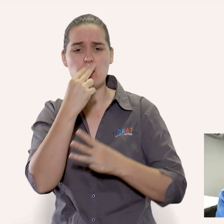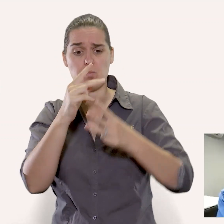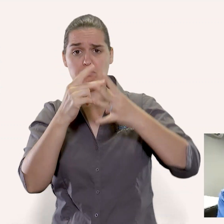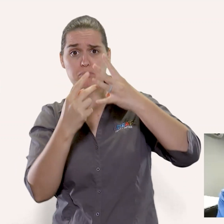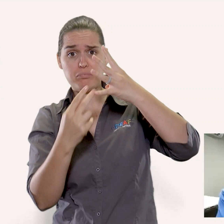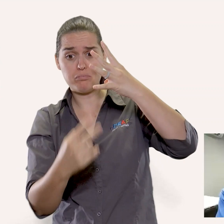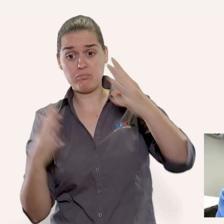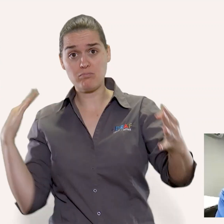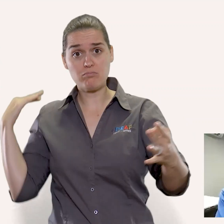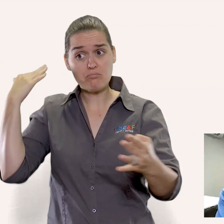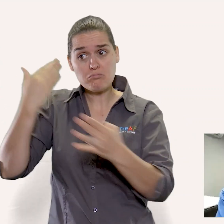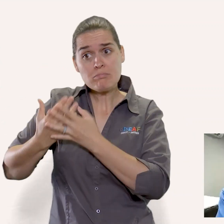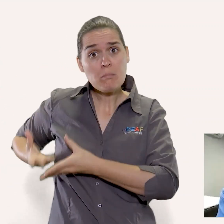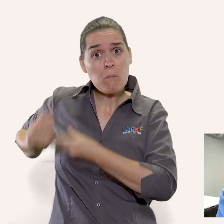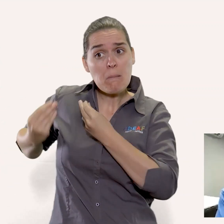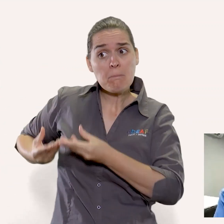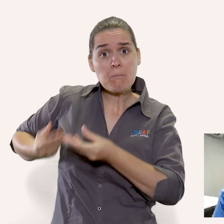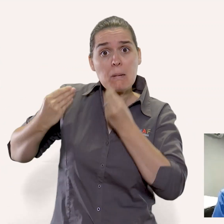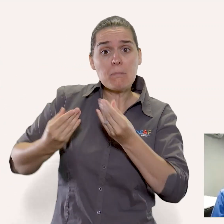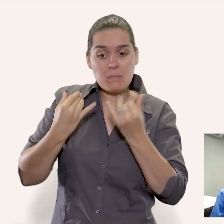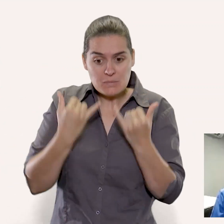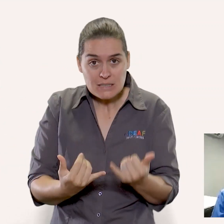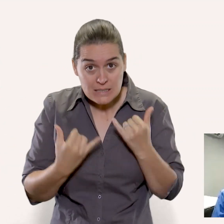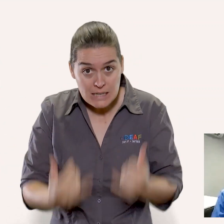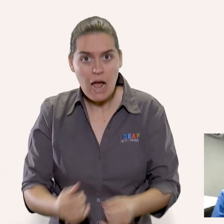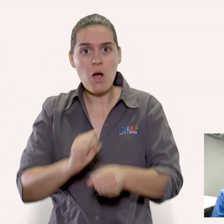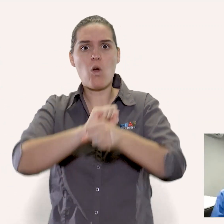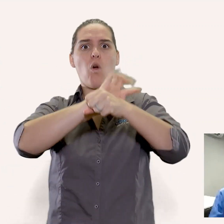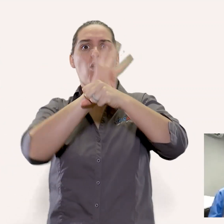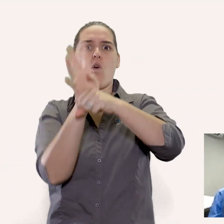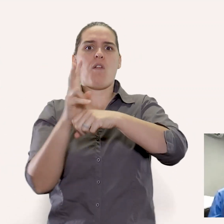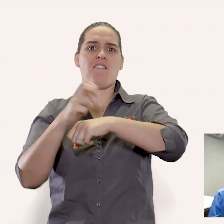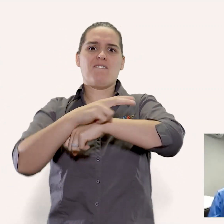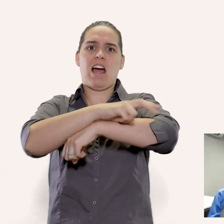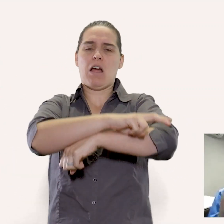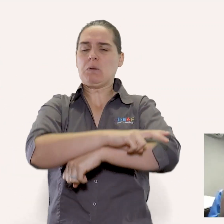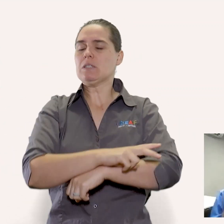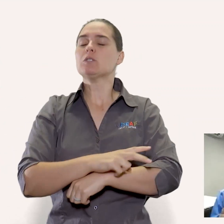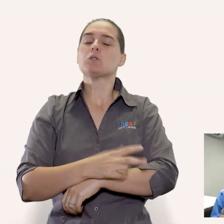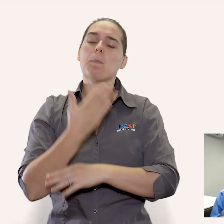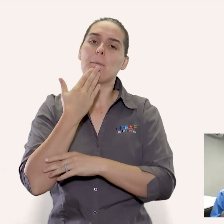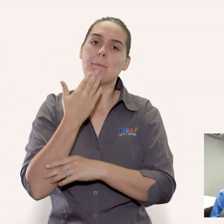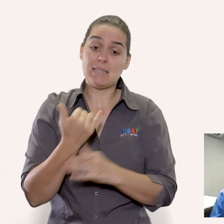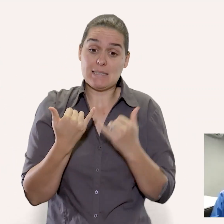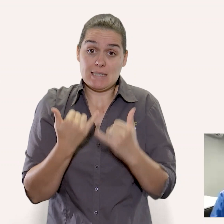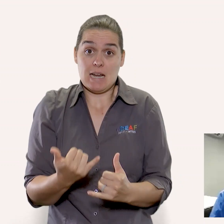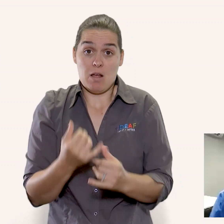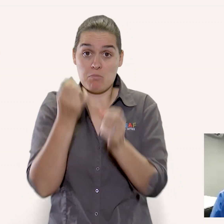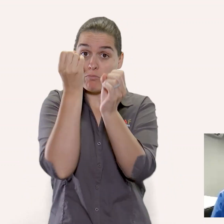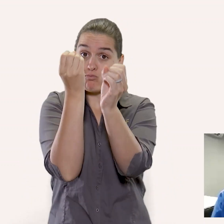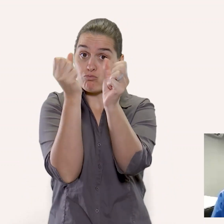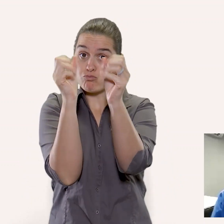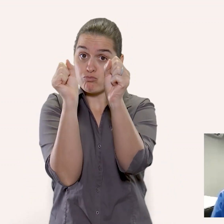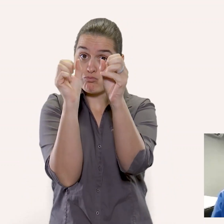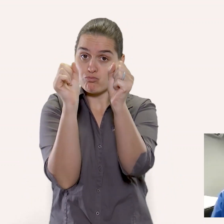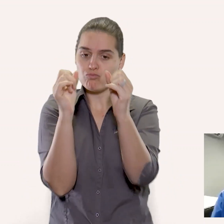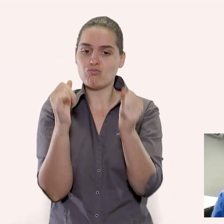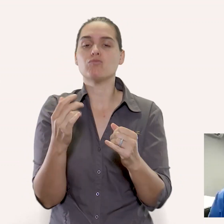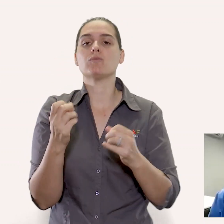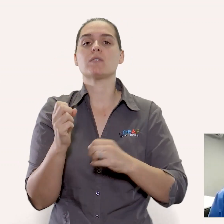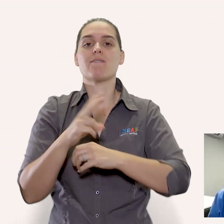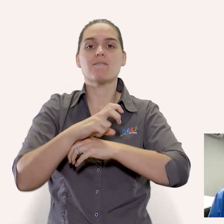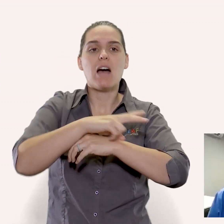not as deadly as what SARS was so this video is your toolkit on how to deal with viral